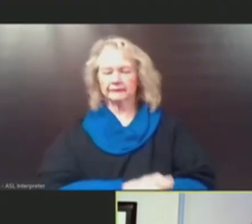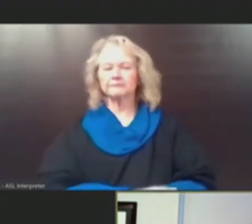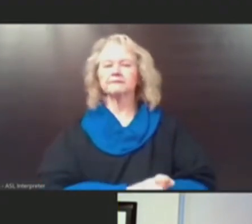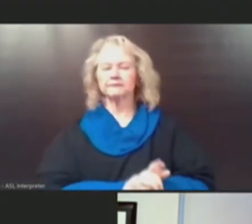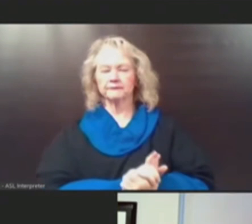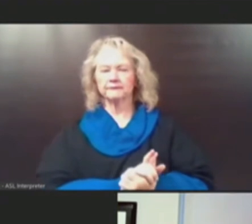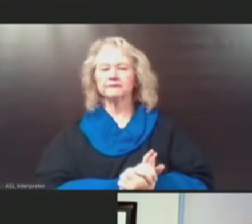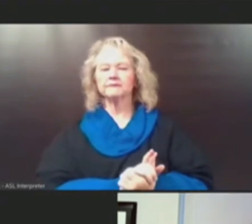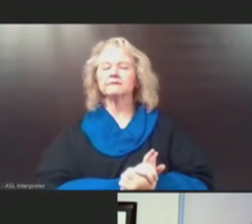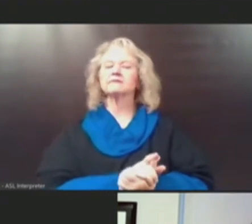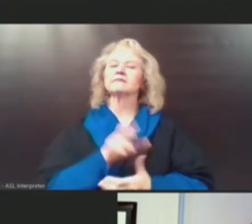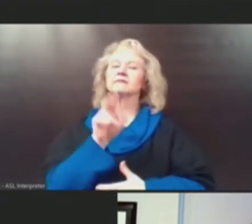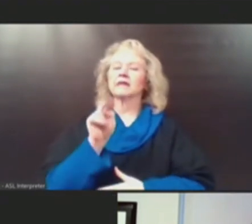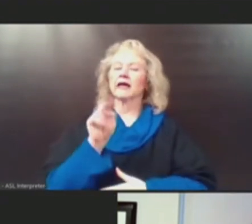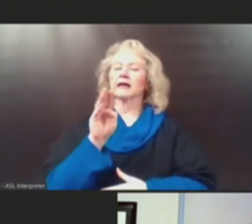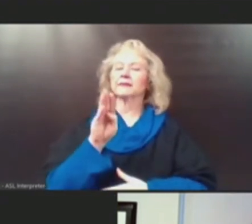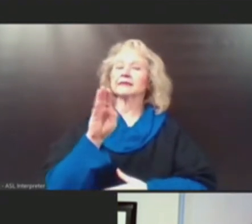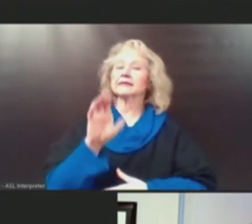NBC, Connecticut.